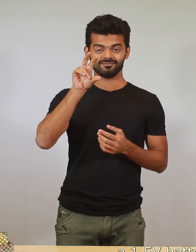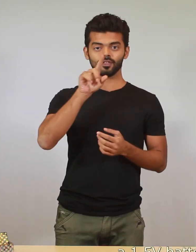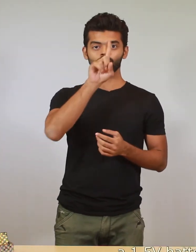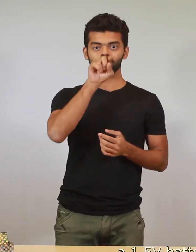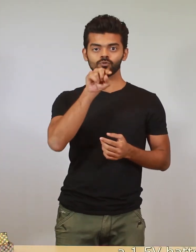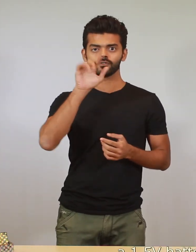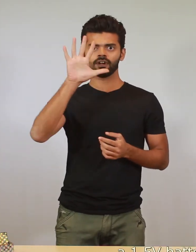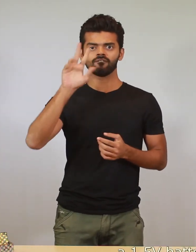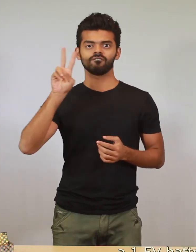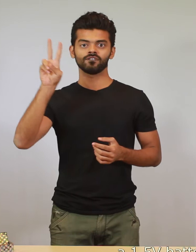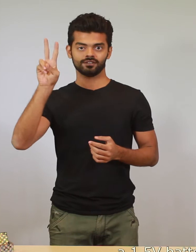1.5 volt battery